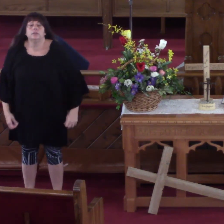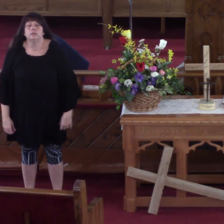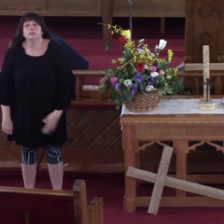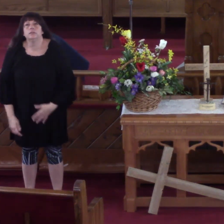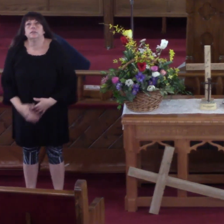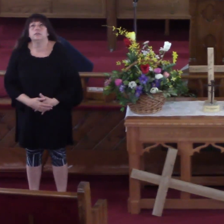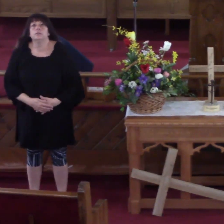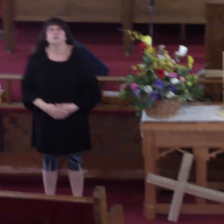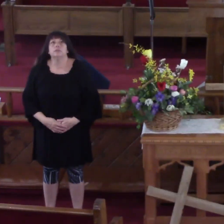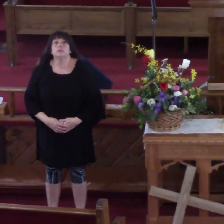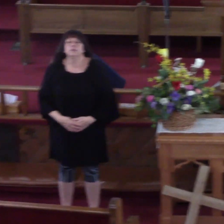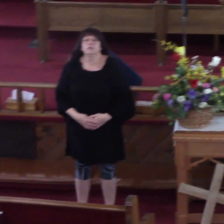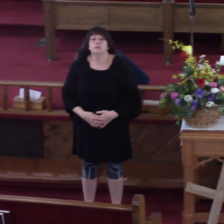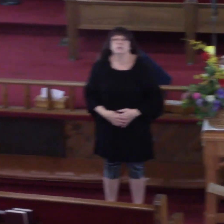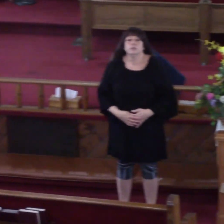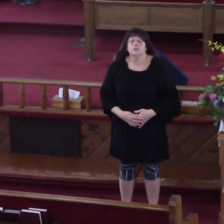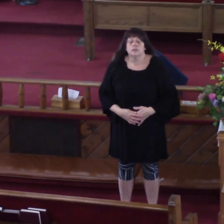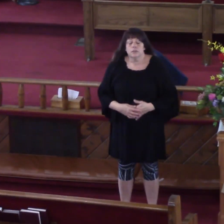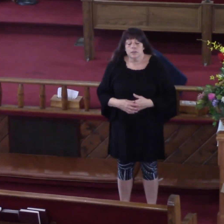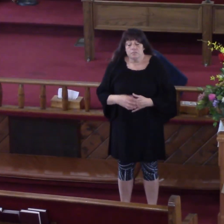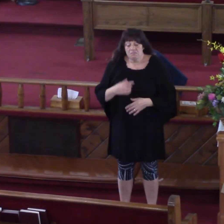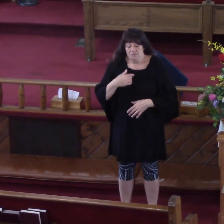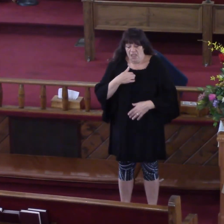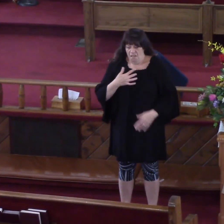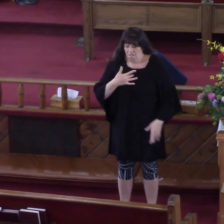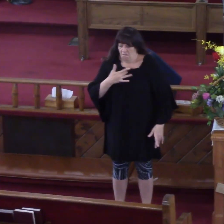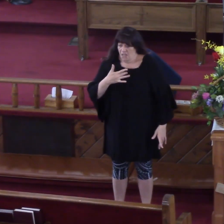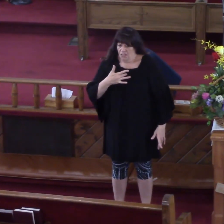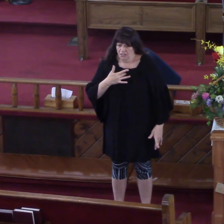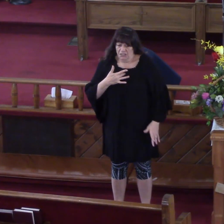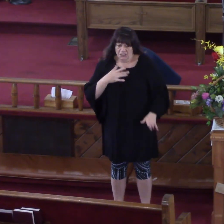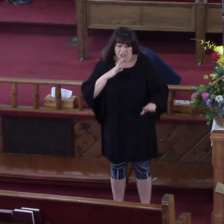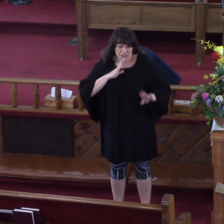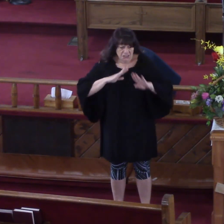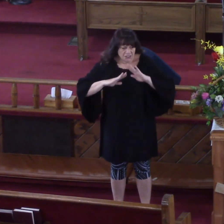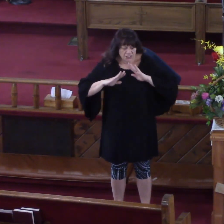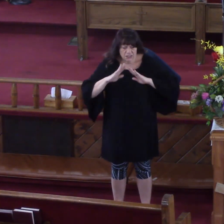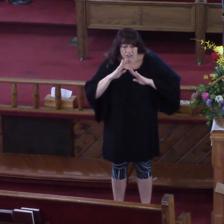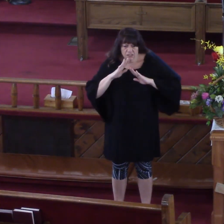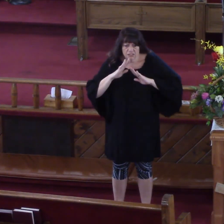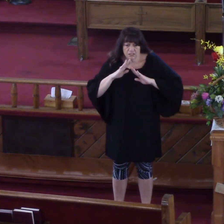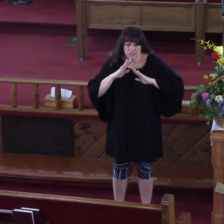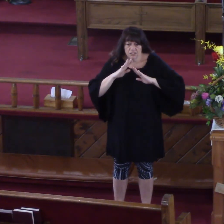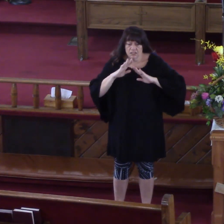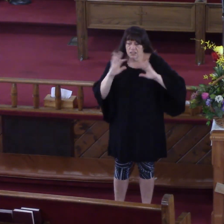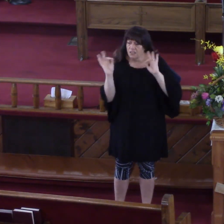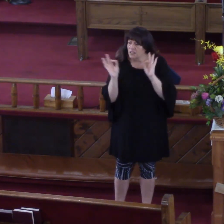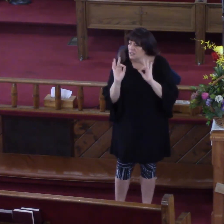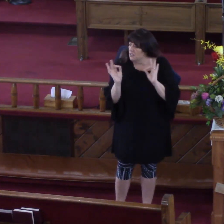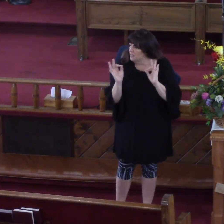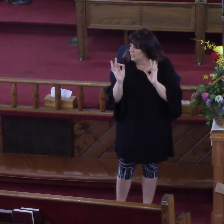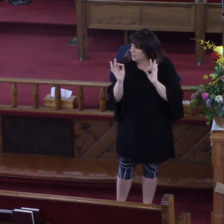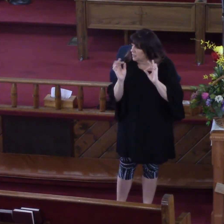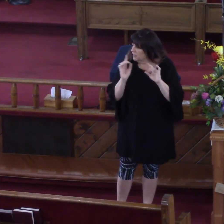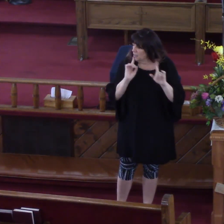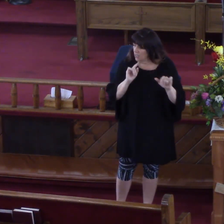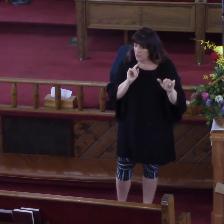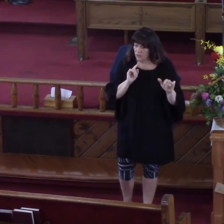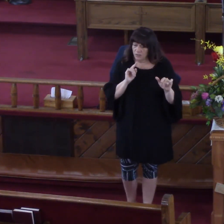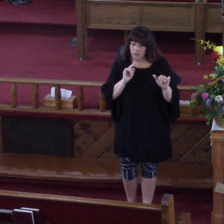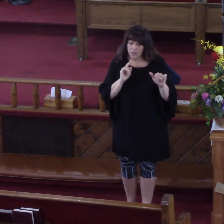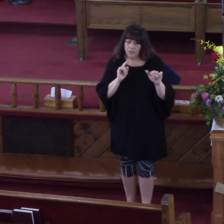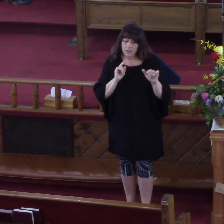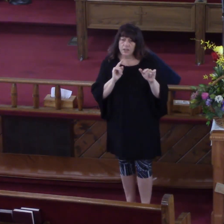I was discouraged when no answer came.